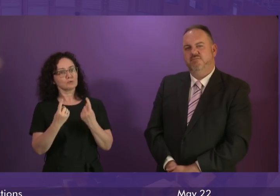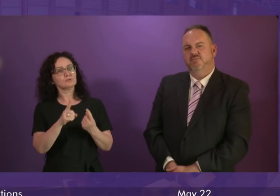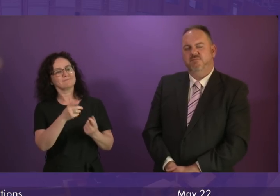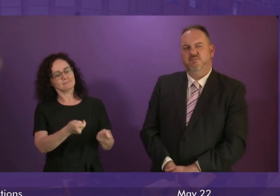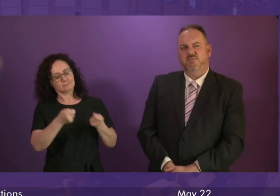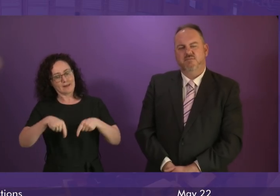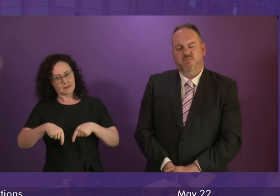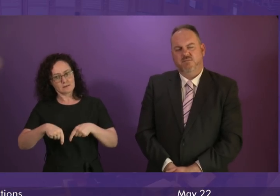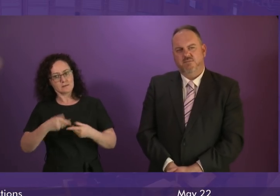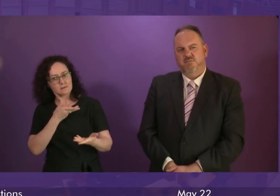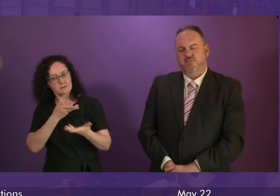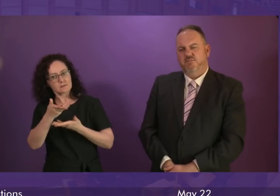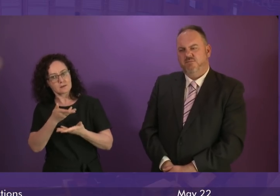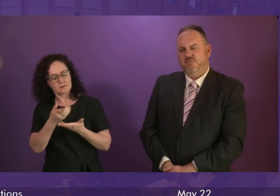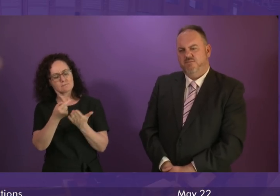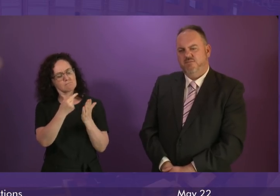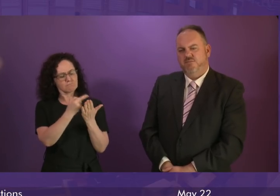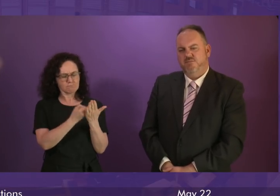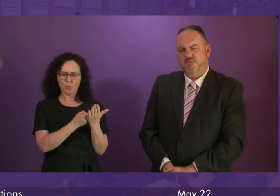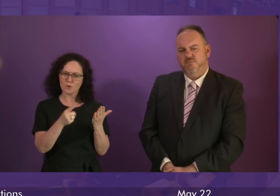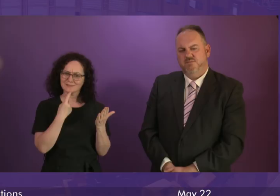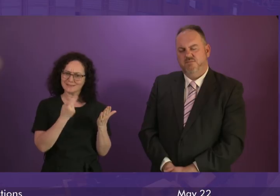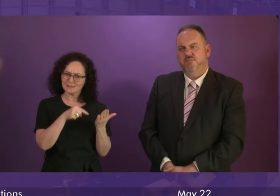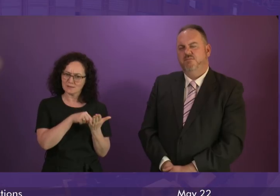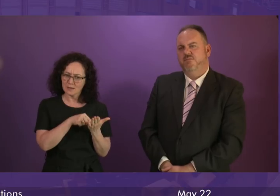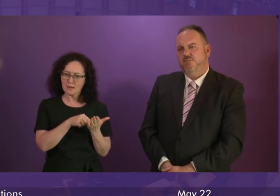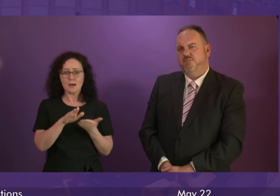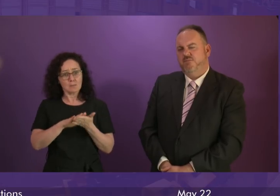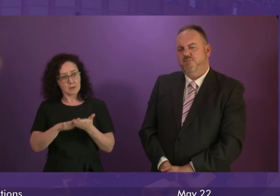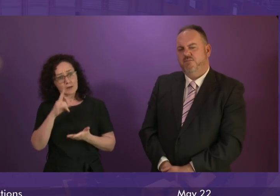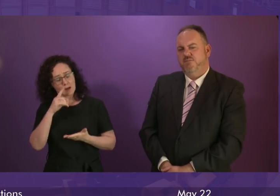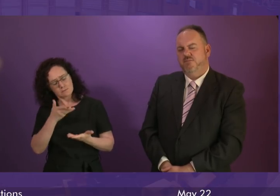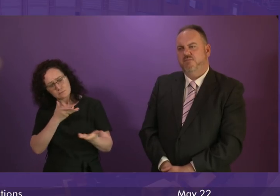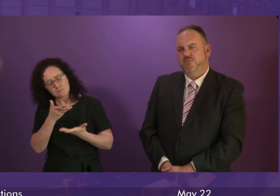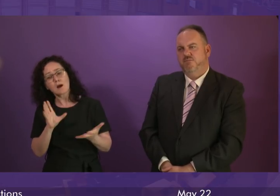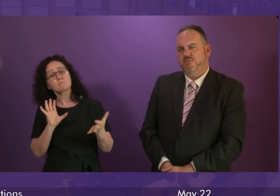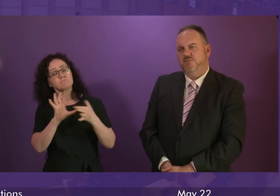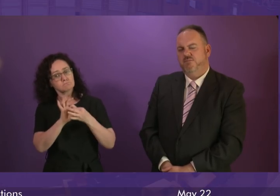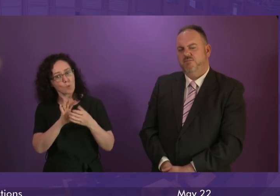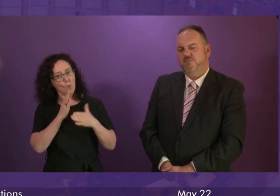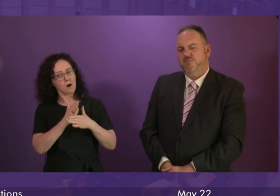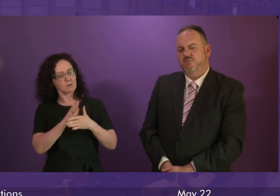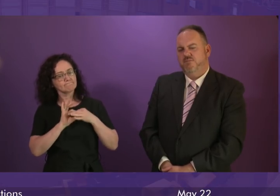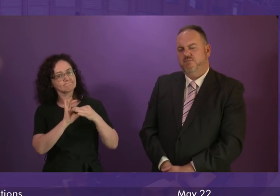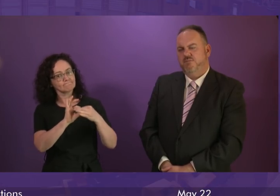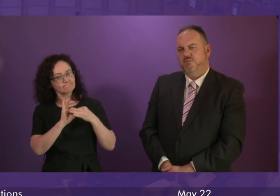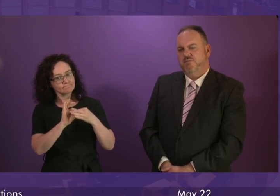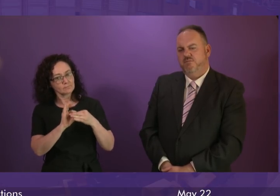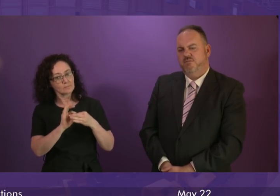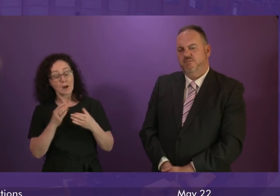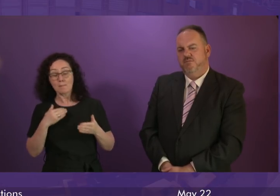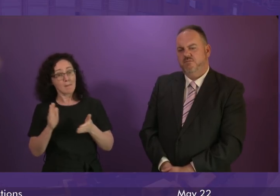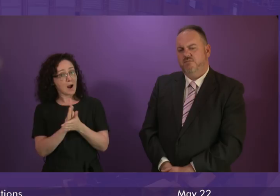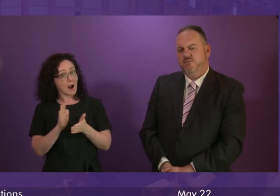about the terms of that motion so that we could come together and jointly back that, then I am more than happy for the Scottish Government to have those